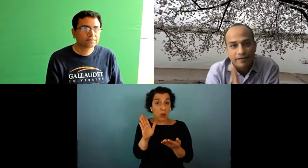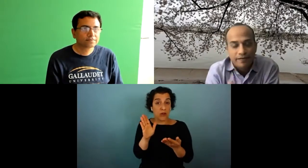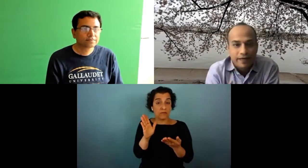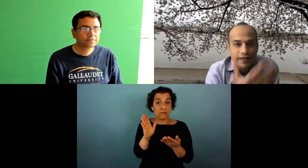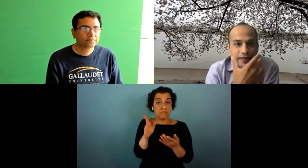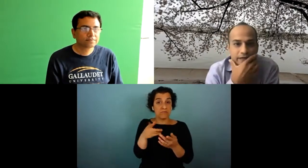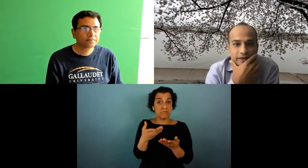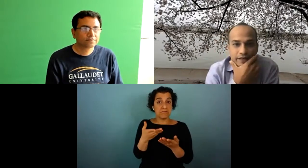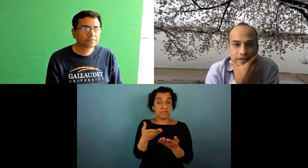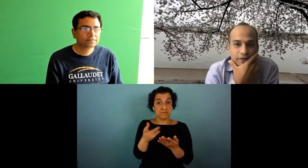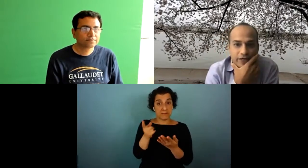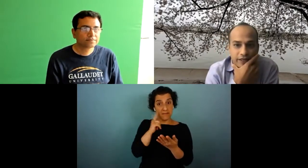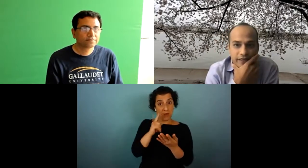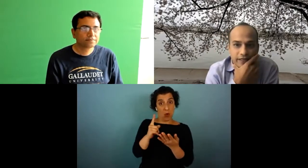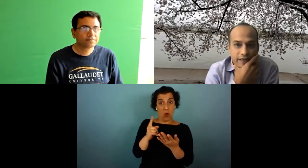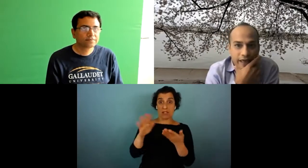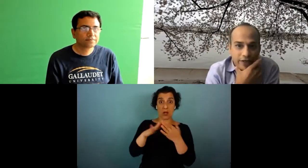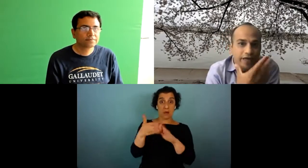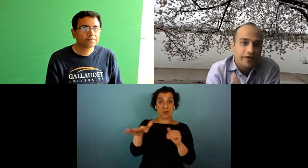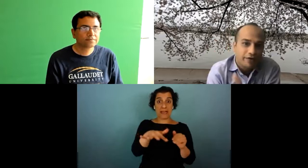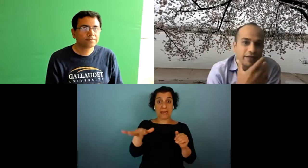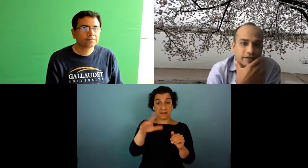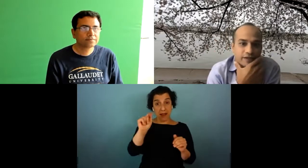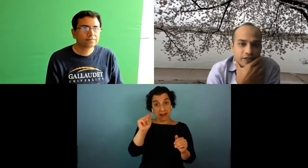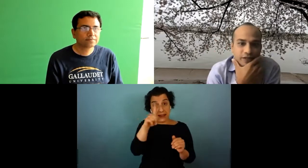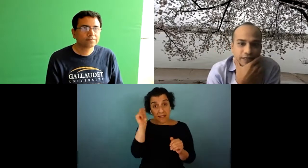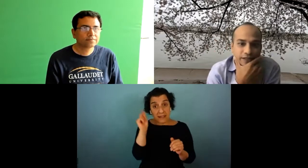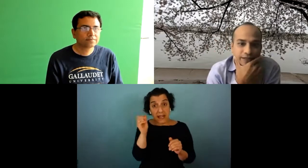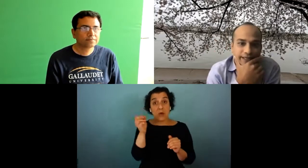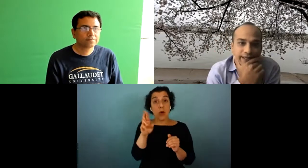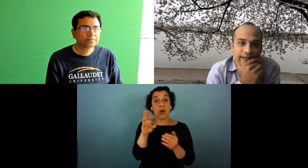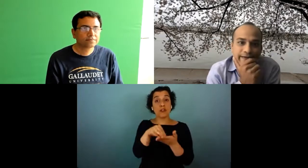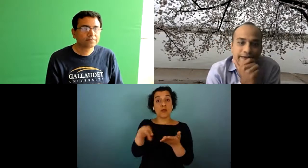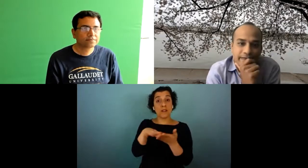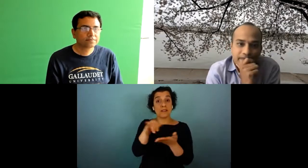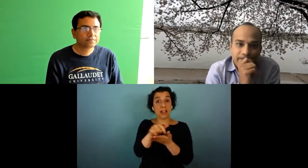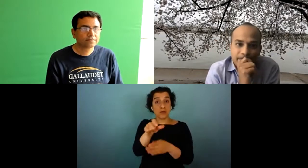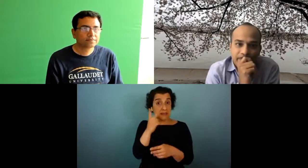in in the in the community at gallaudet or in the students that you see